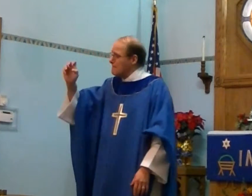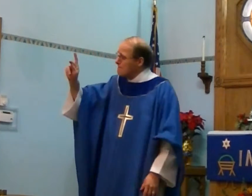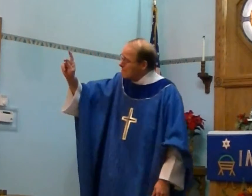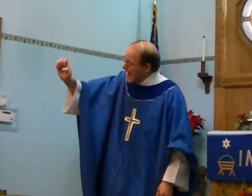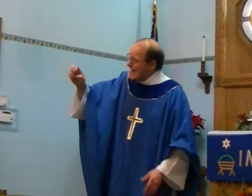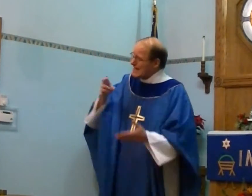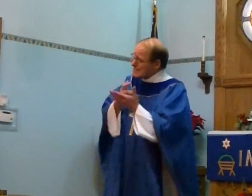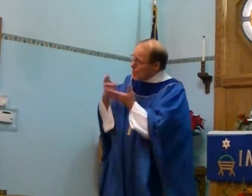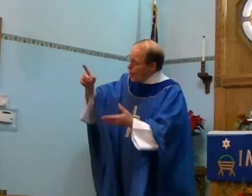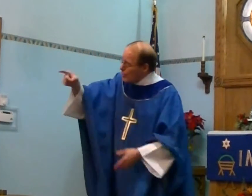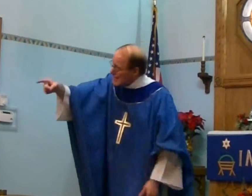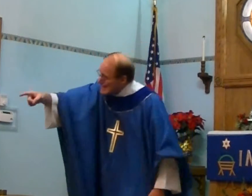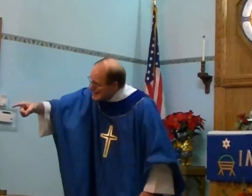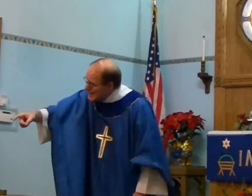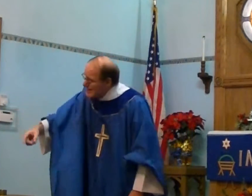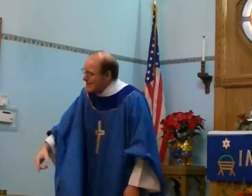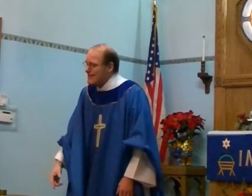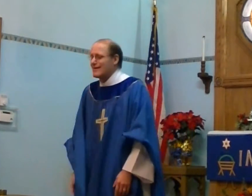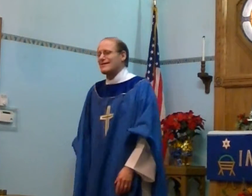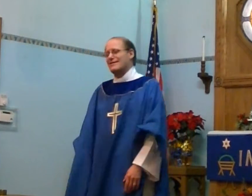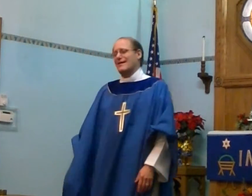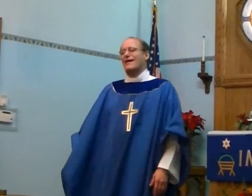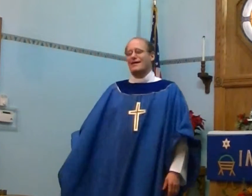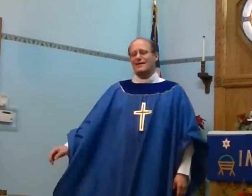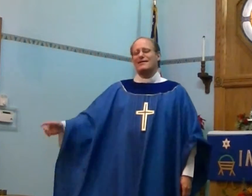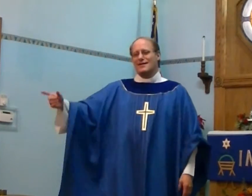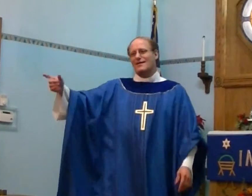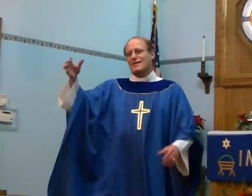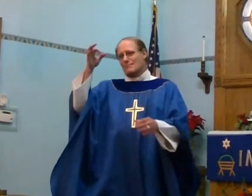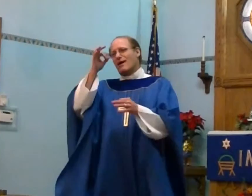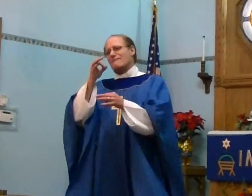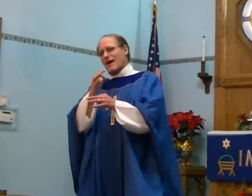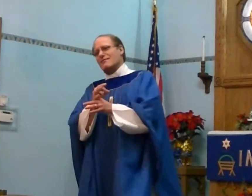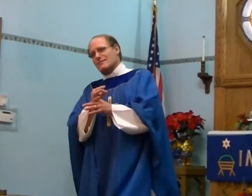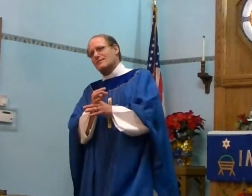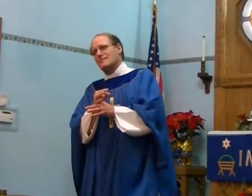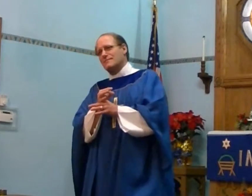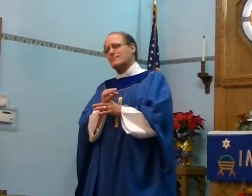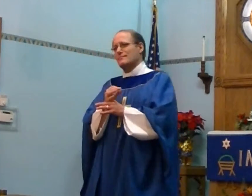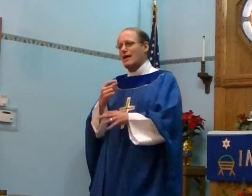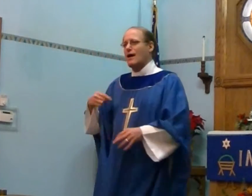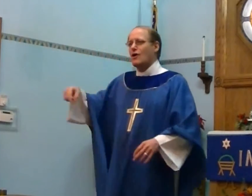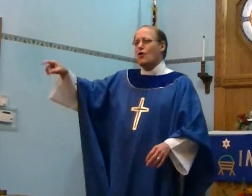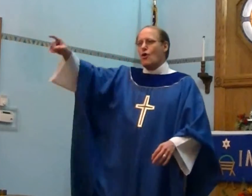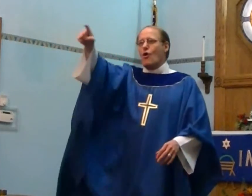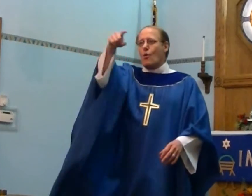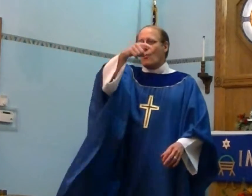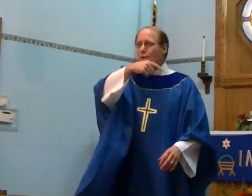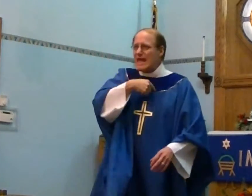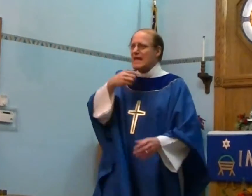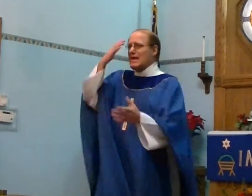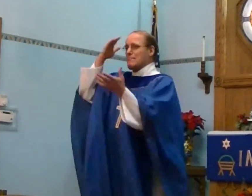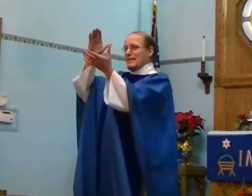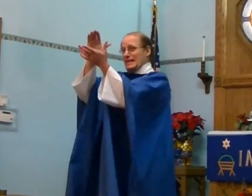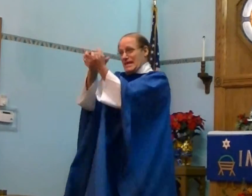Mike is holy? By faith. By faith. By faith. Yeah. We believe